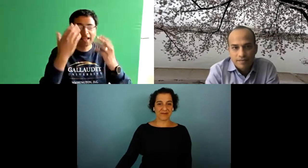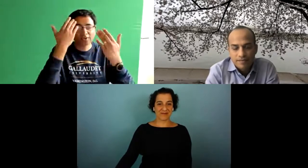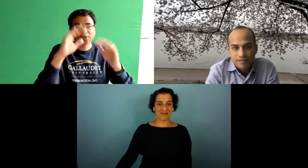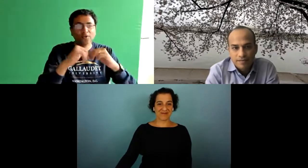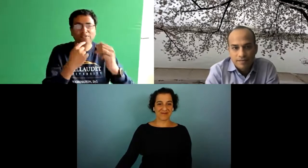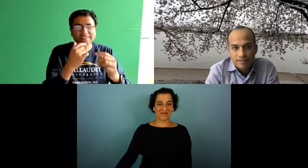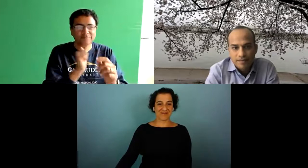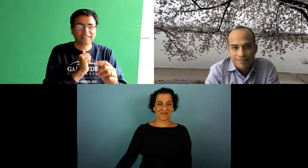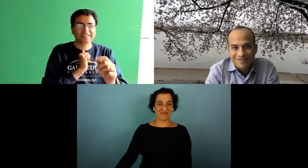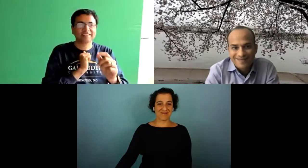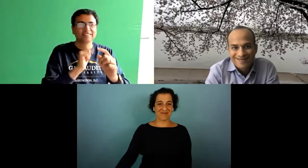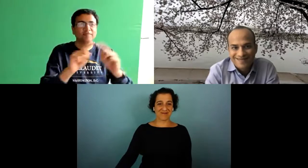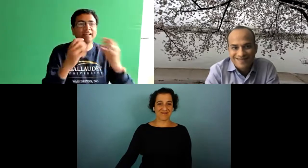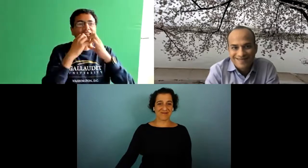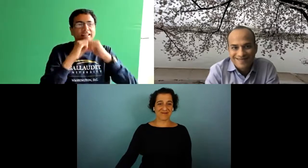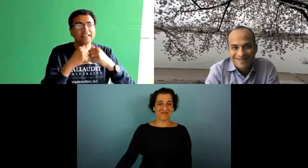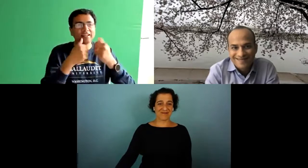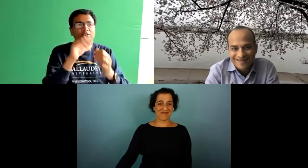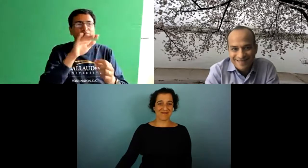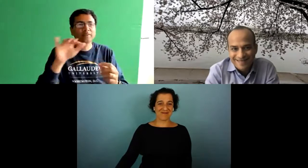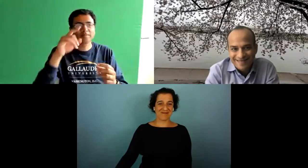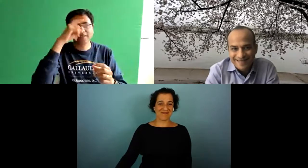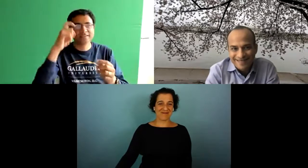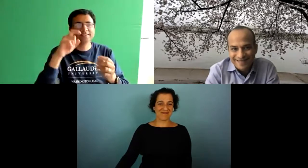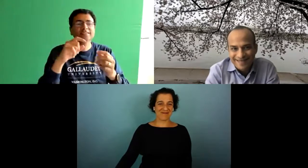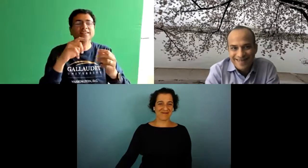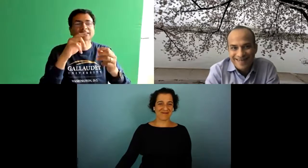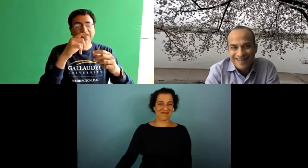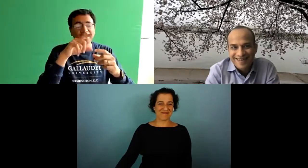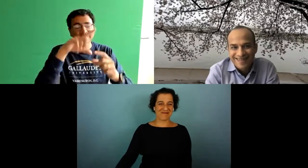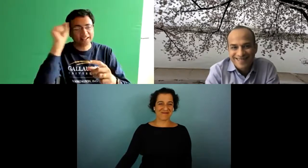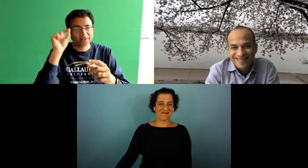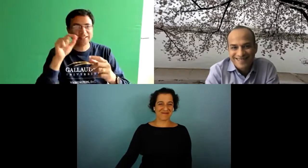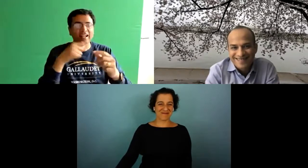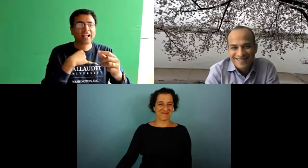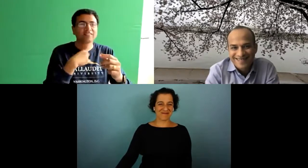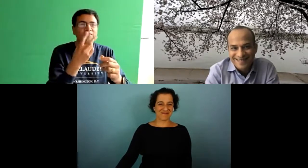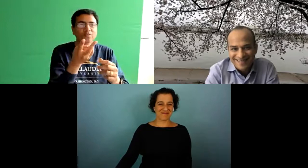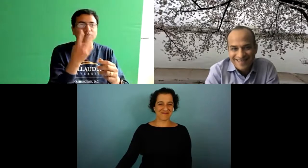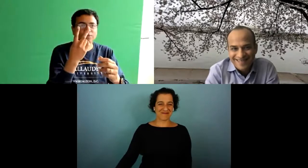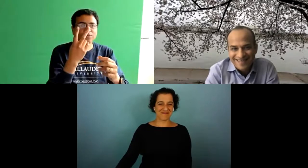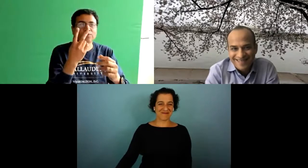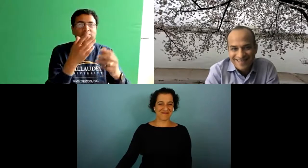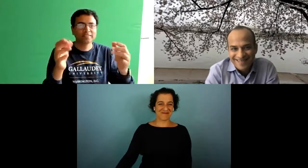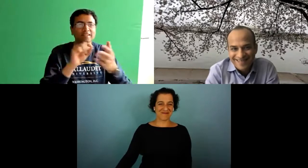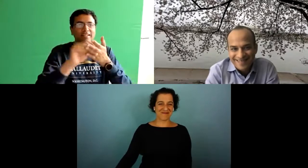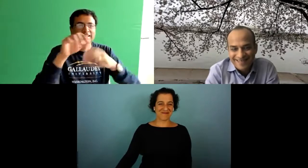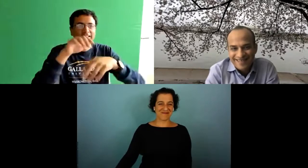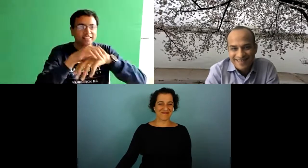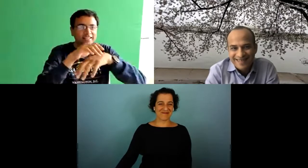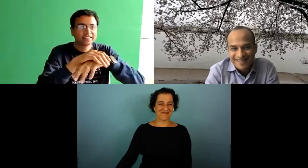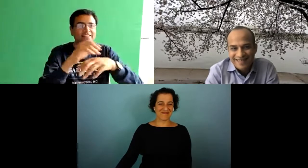and i don't know how the interpreter has already pronounced the name and i can't tell her how to pronounce it